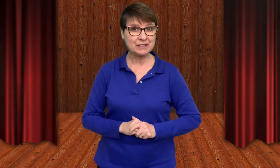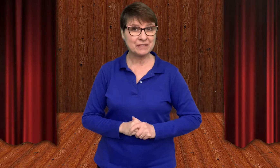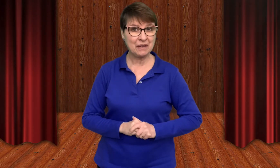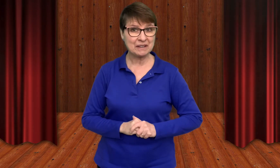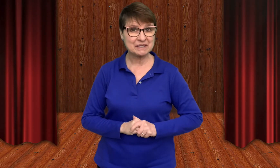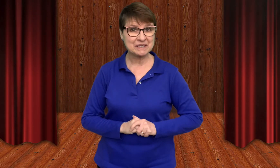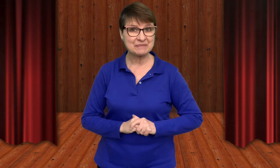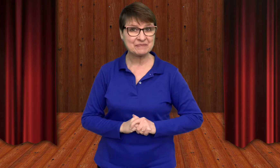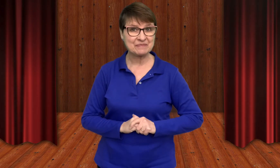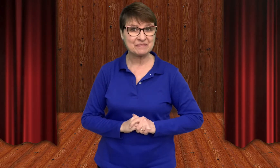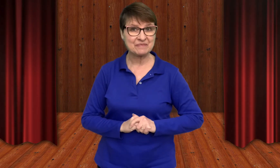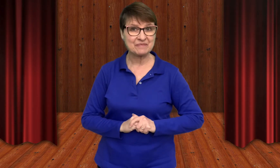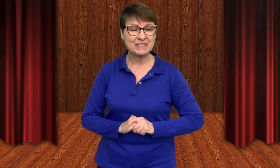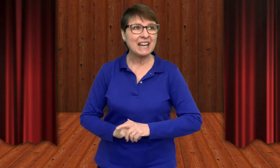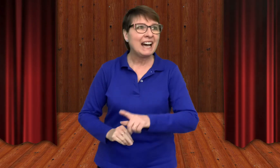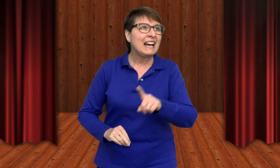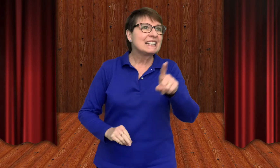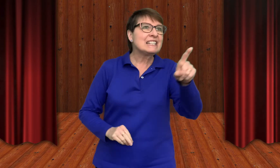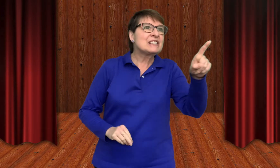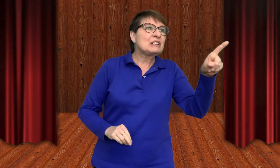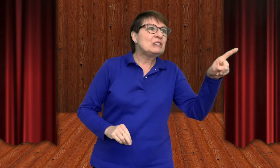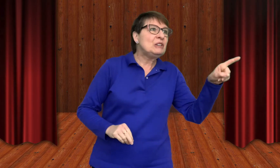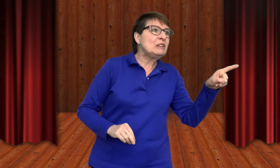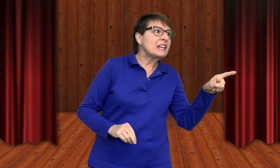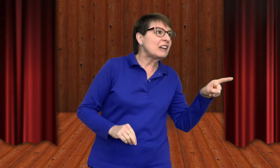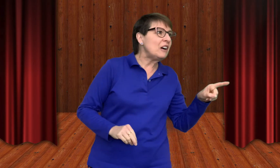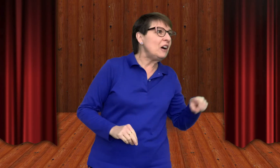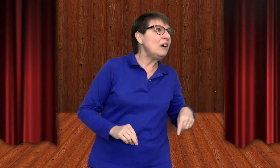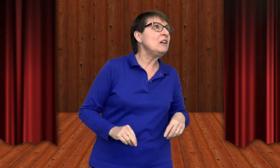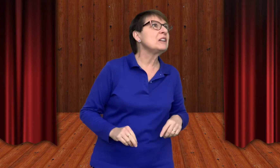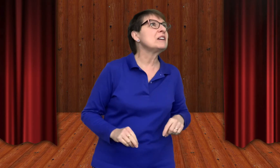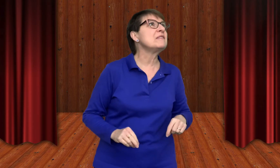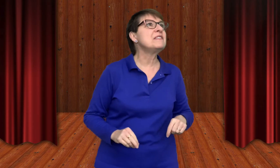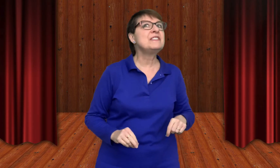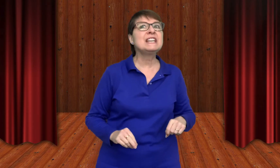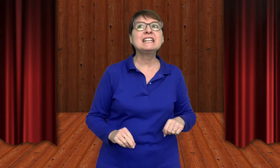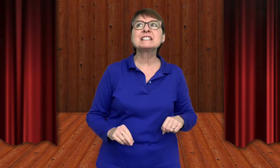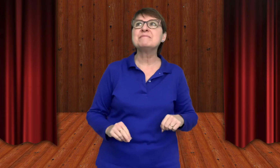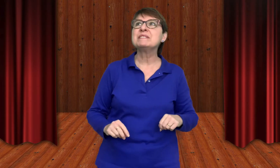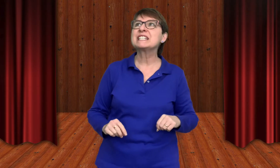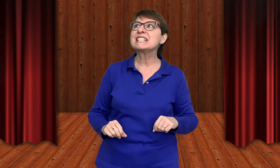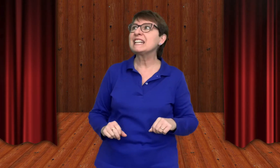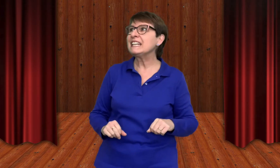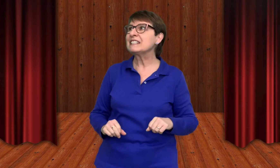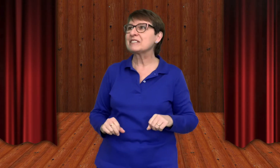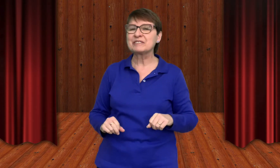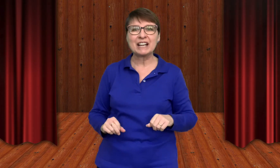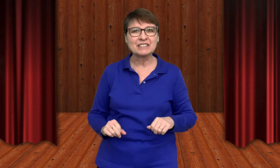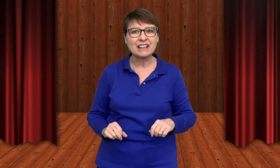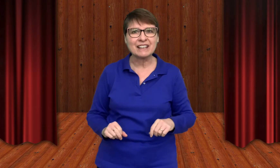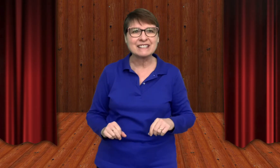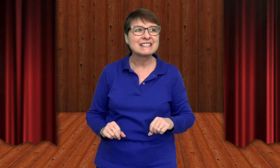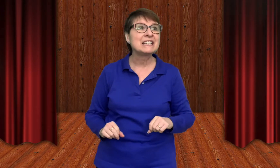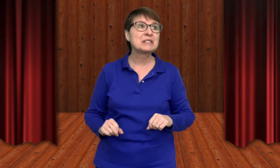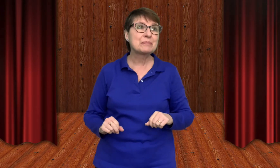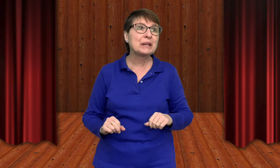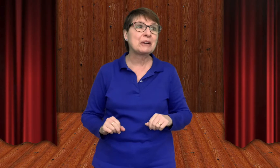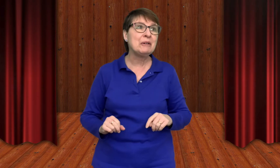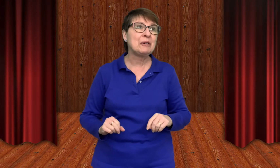thoughts. Let's look at all of these machines around us. It's pretty cool.